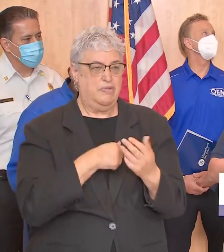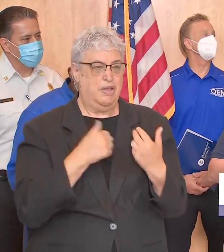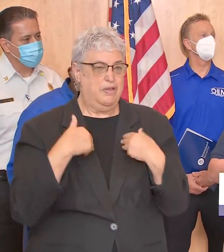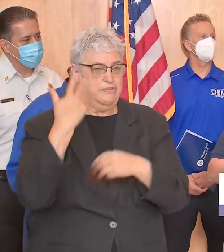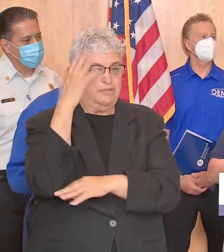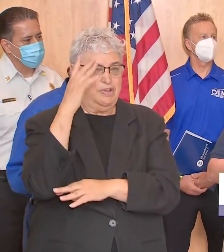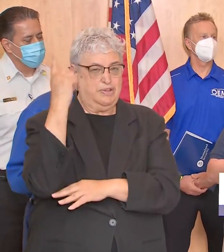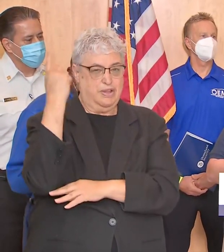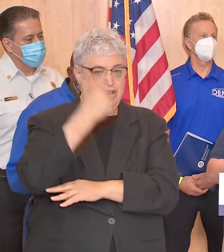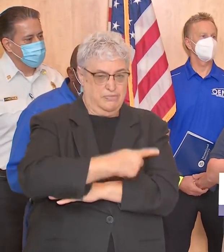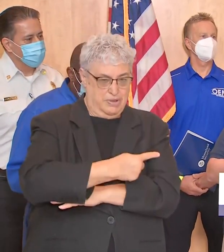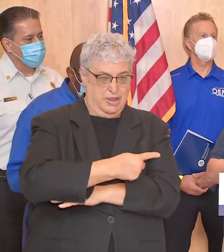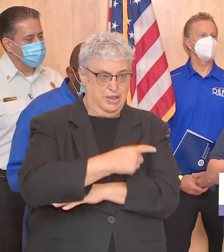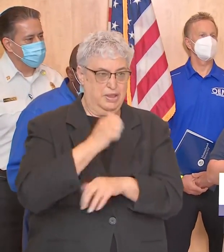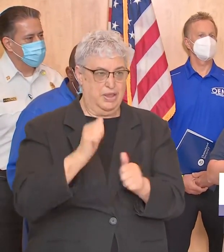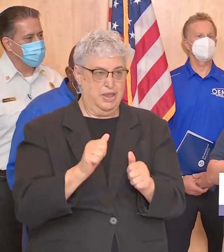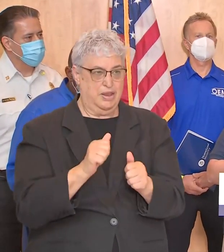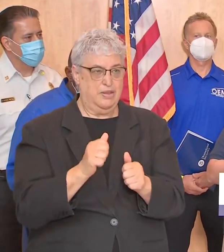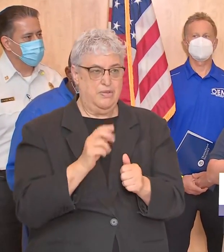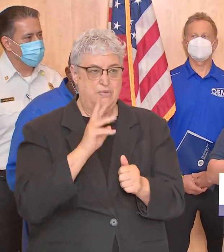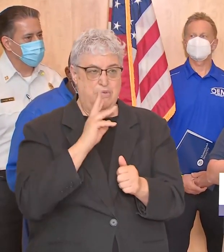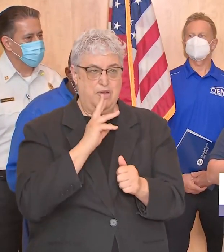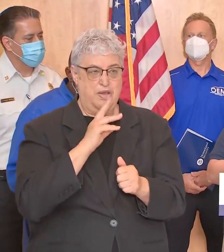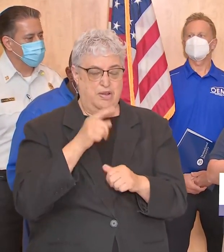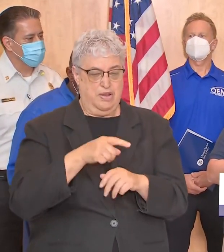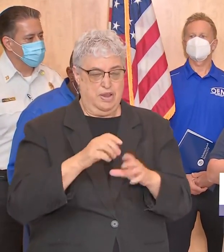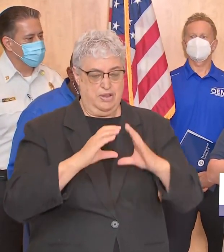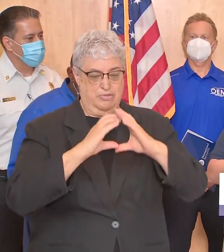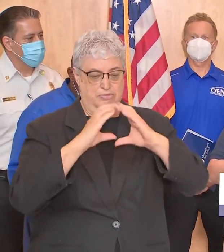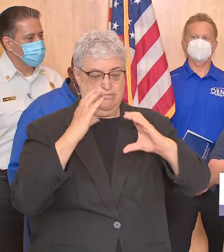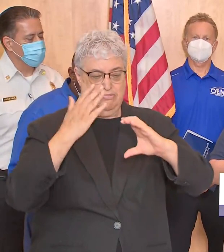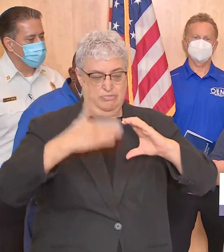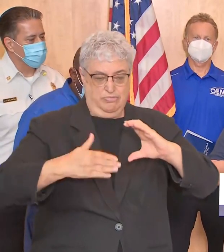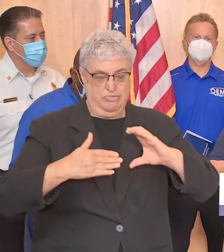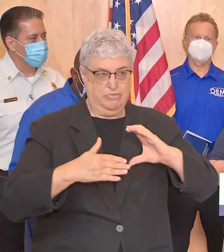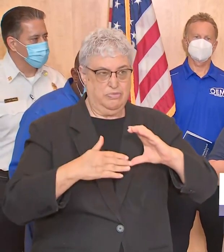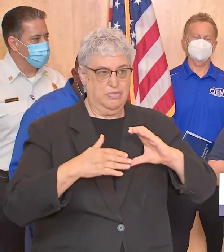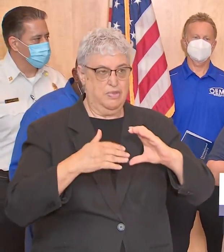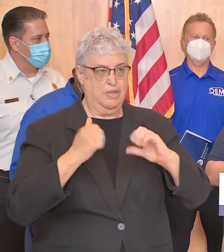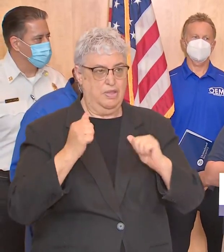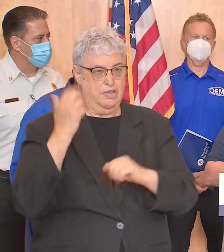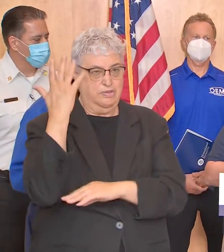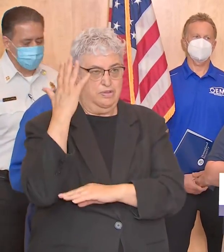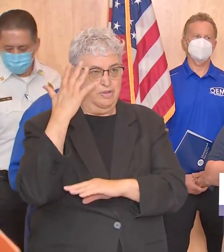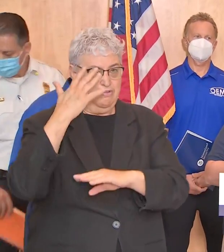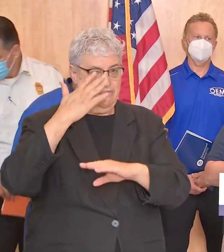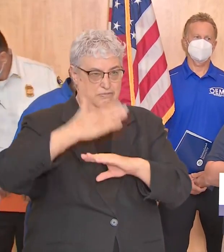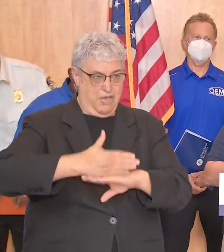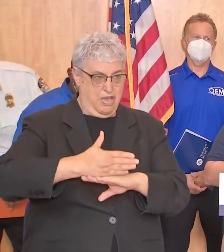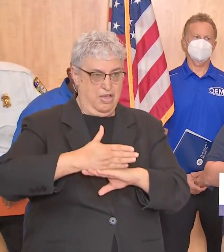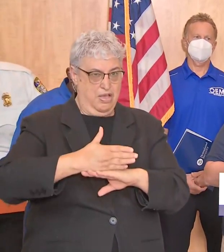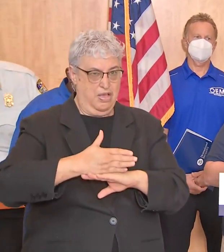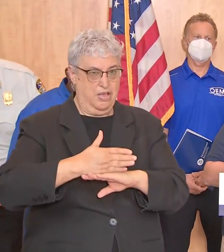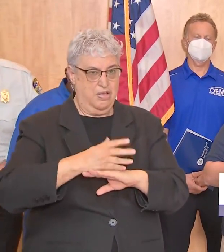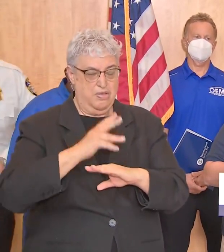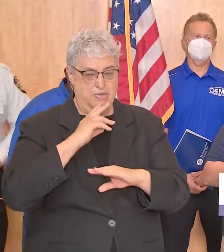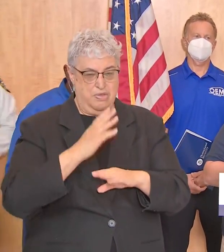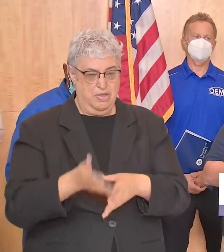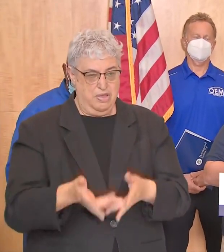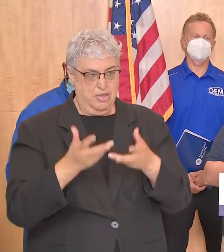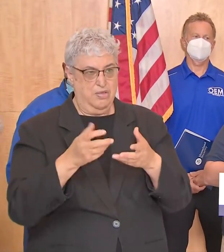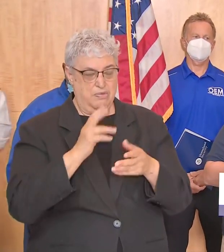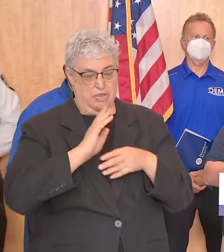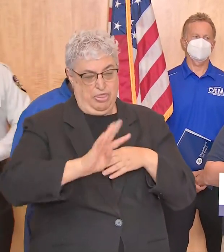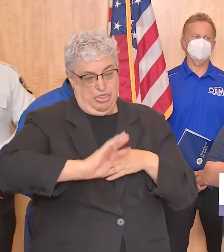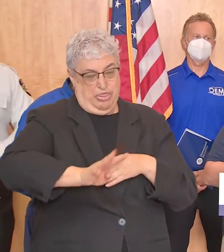trees that come down they can often take water lines out that are in your neighborhood so if a tree falling down pulls up a water line please